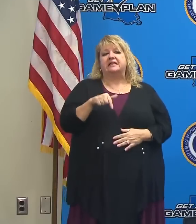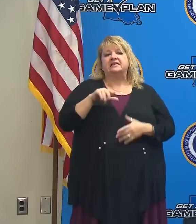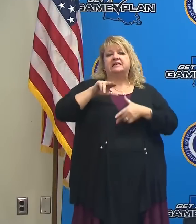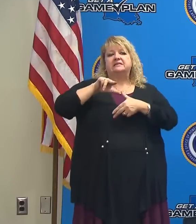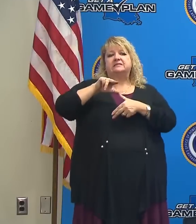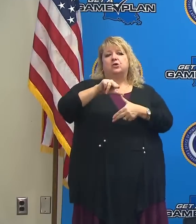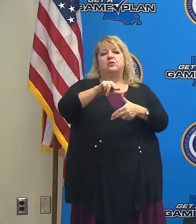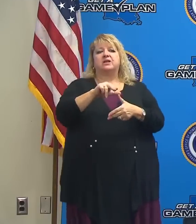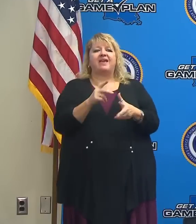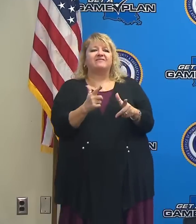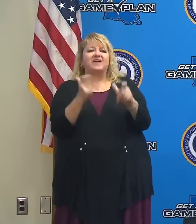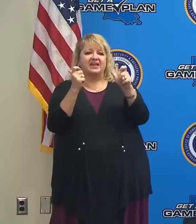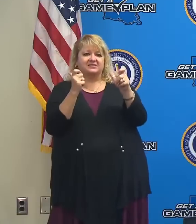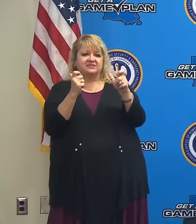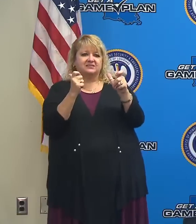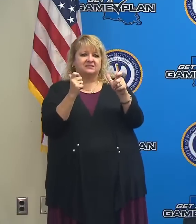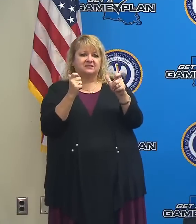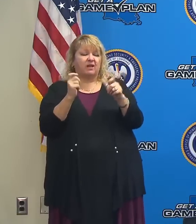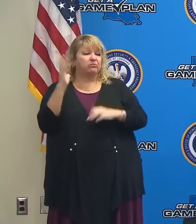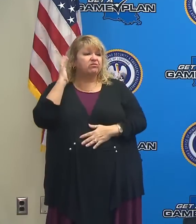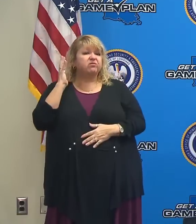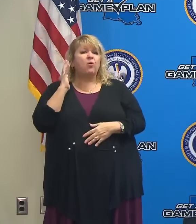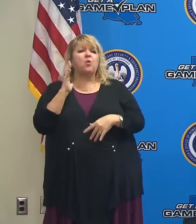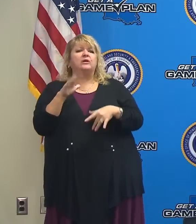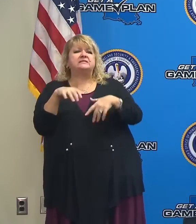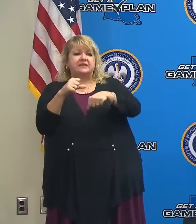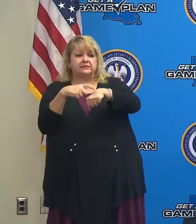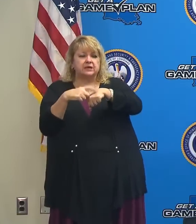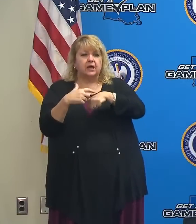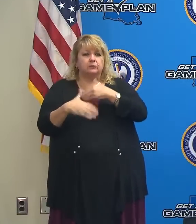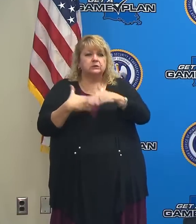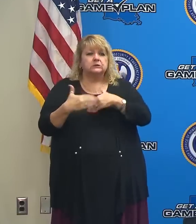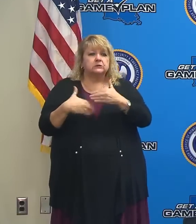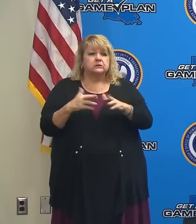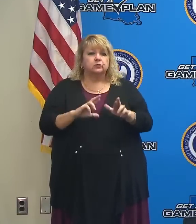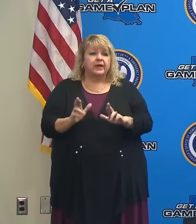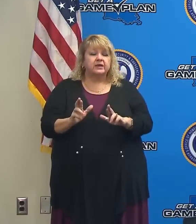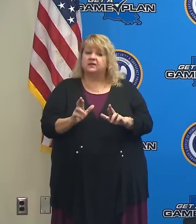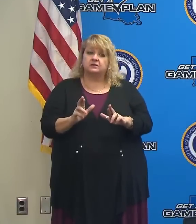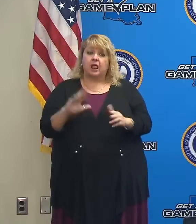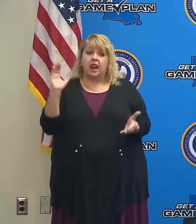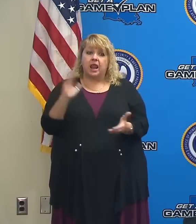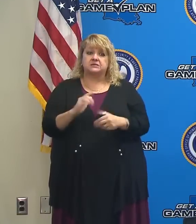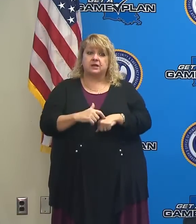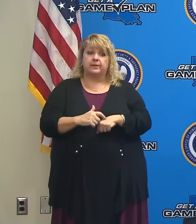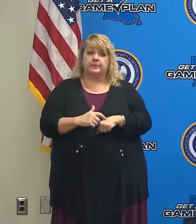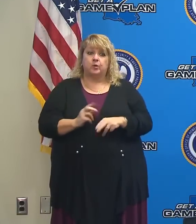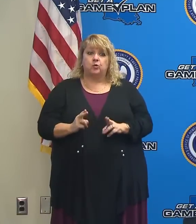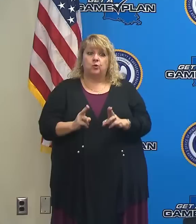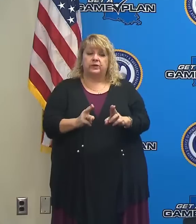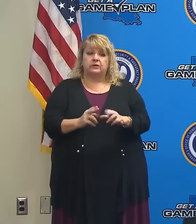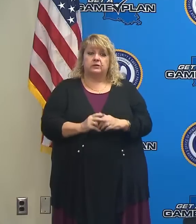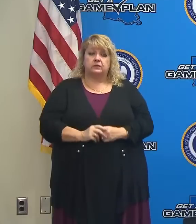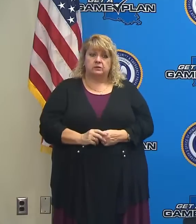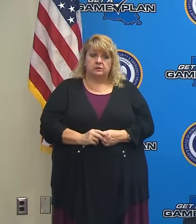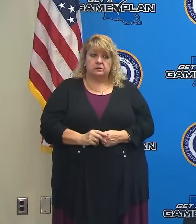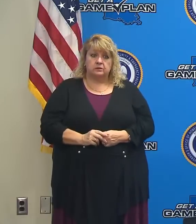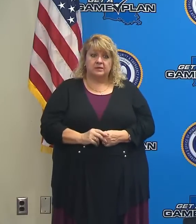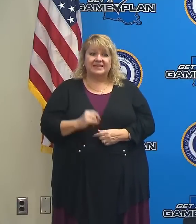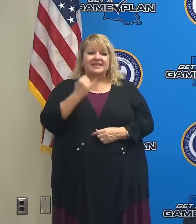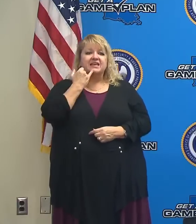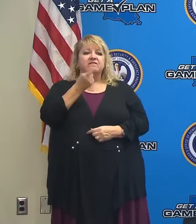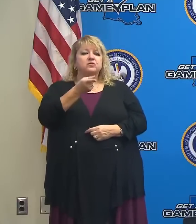you have less time than normal to get yourself and your family prepared. If you're going to be